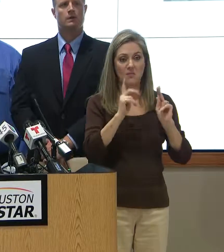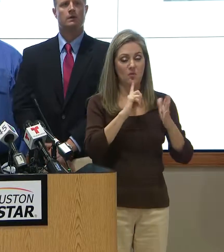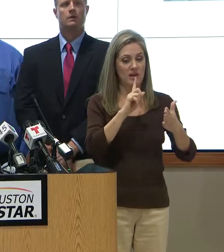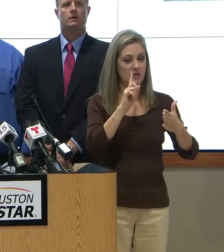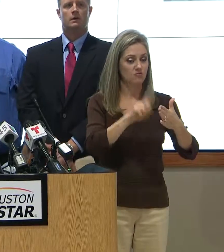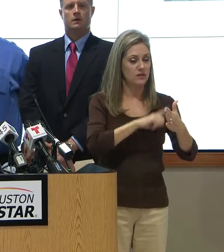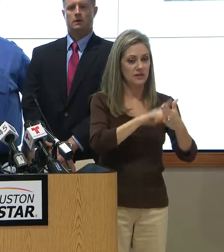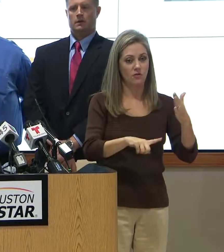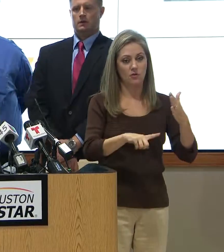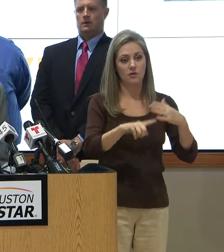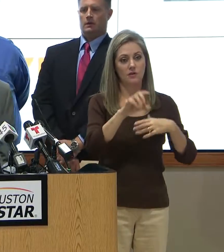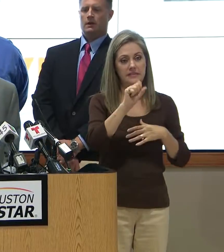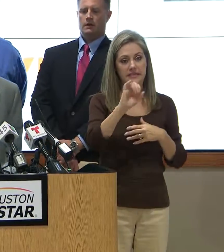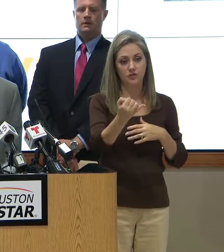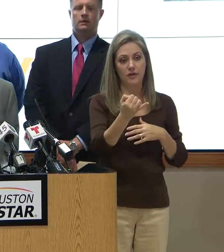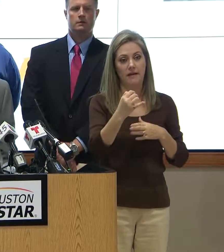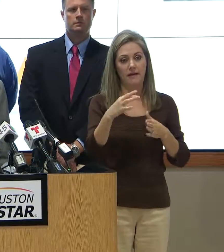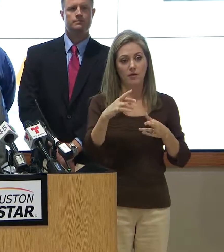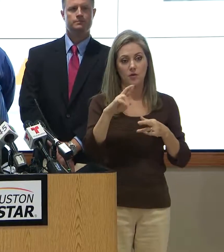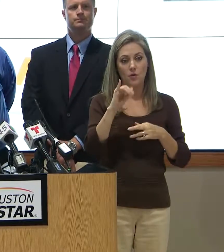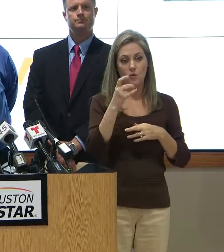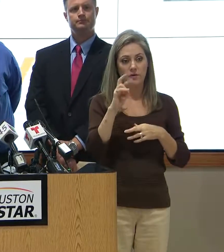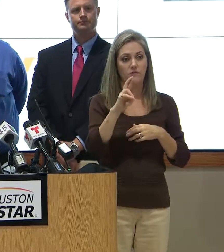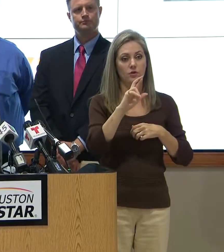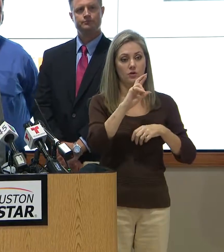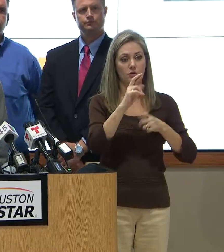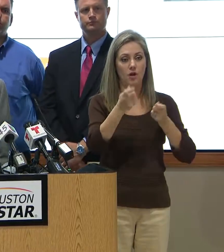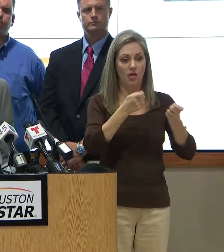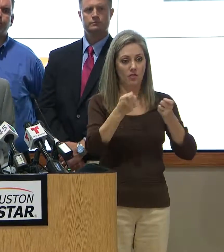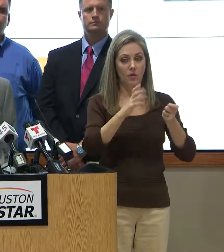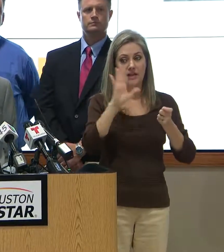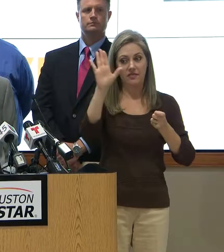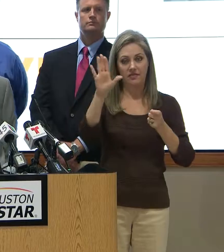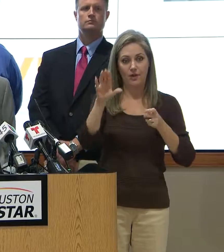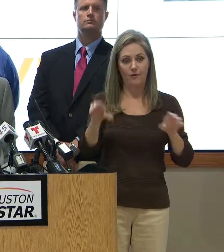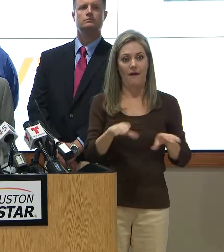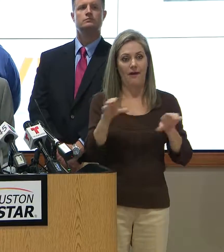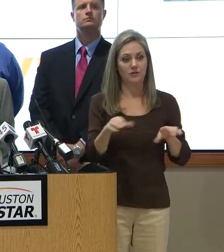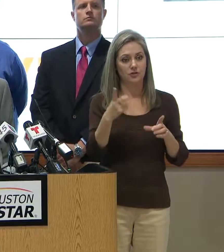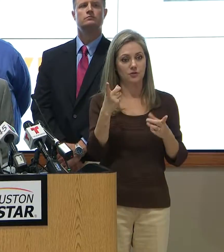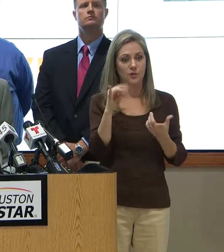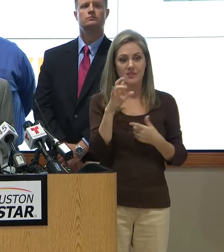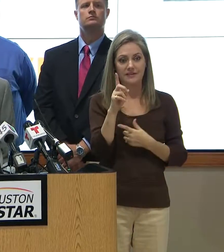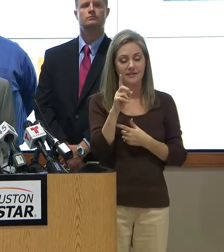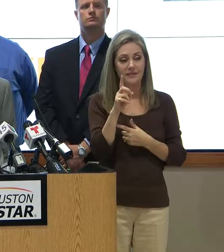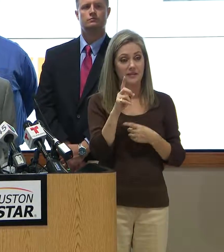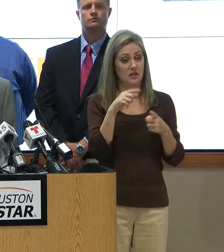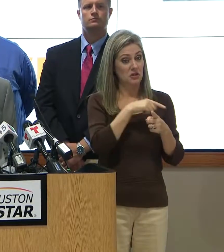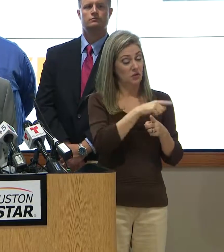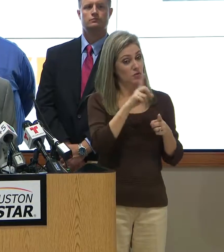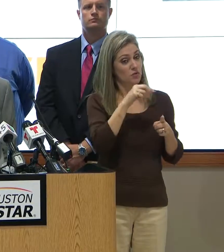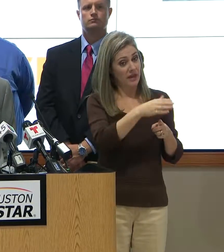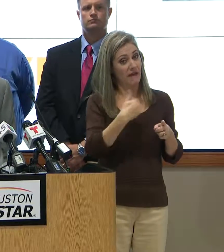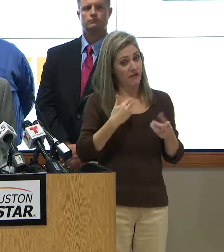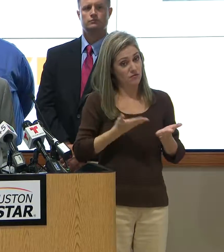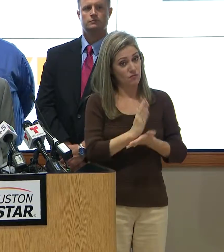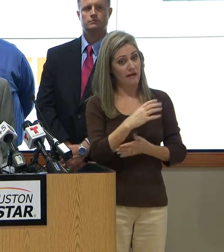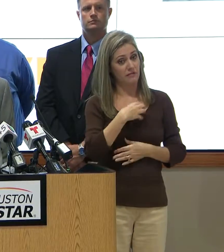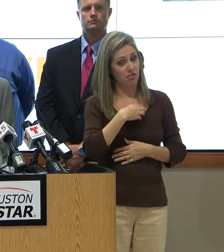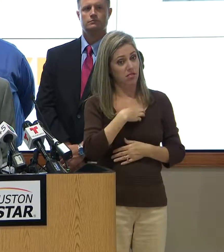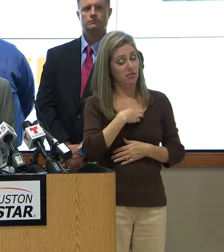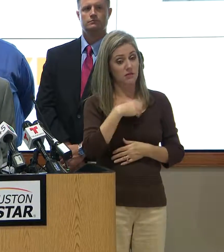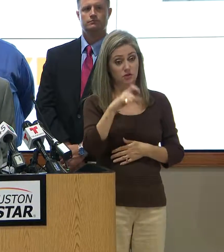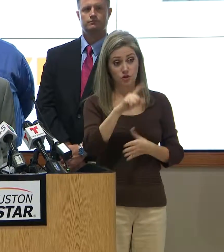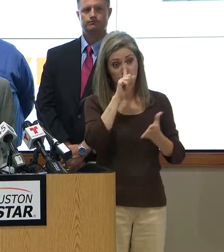Jacinto River Authority and their actions. I guess my question is, do they have a beat, and should there be an